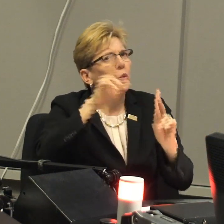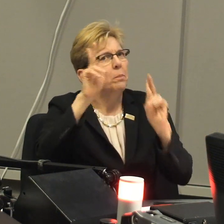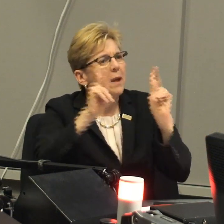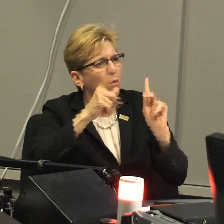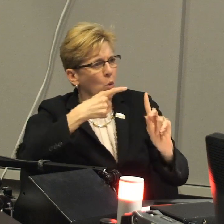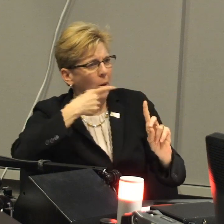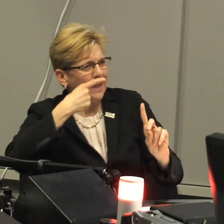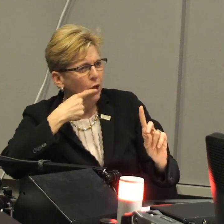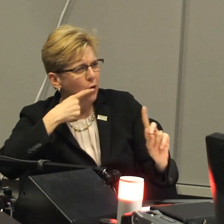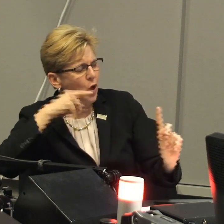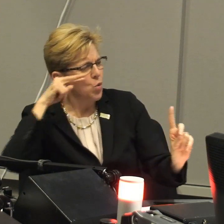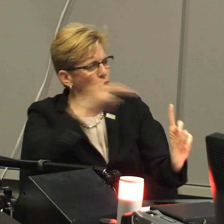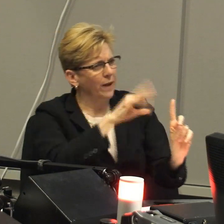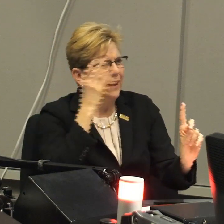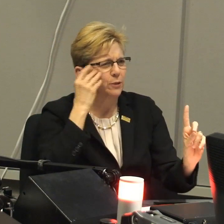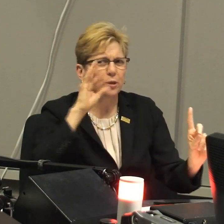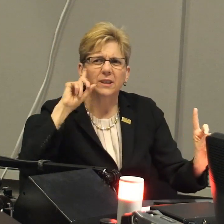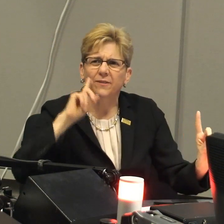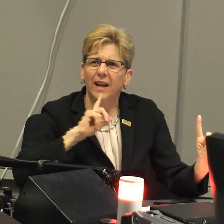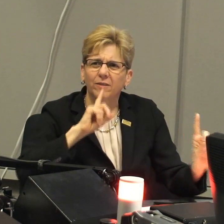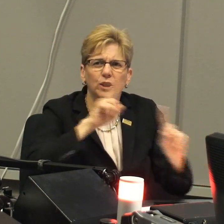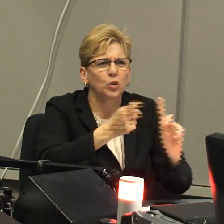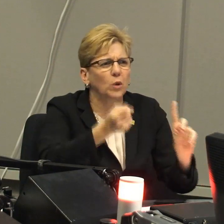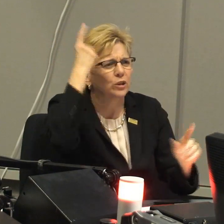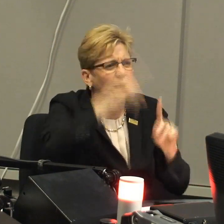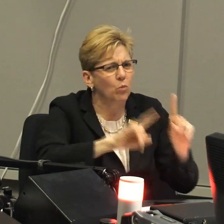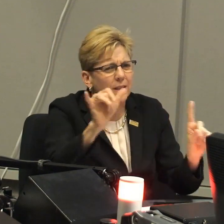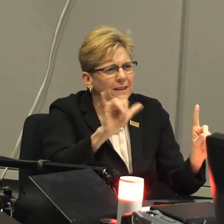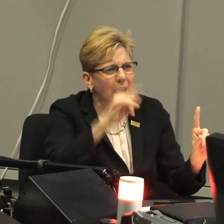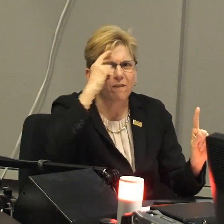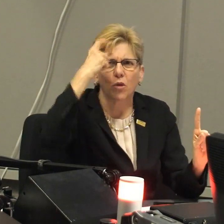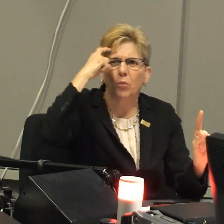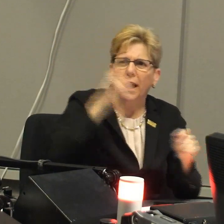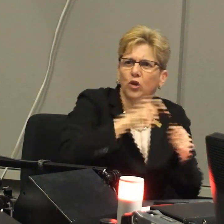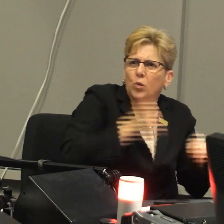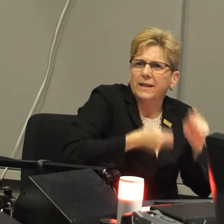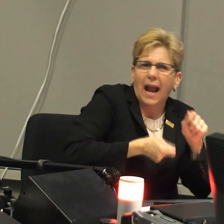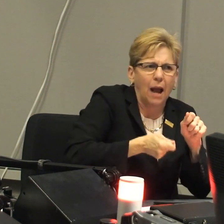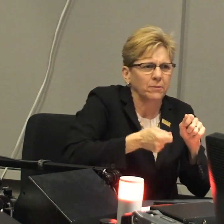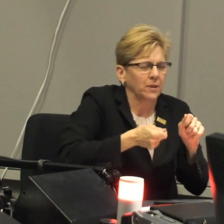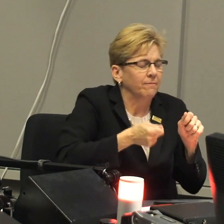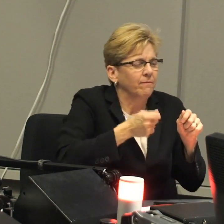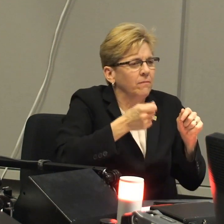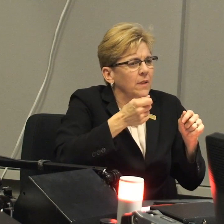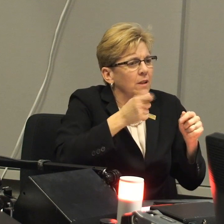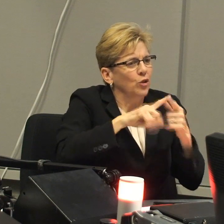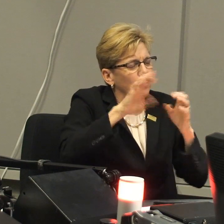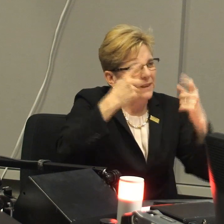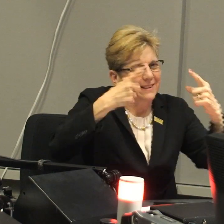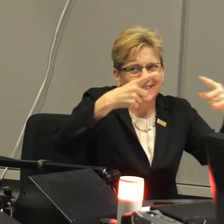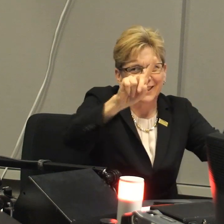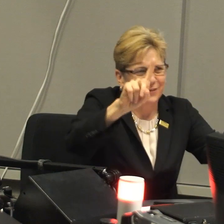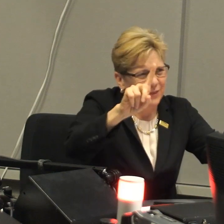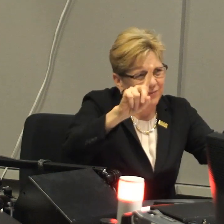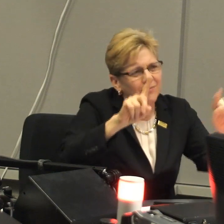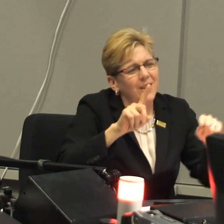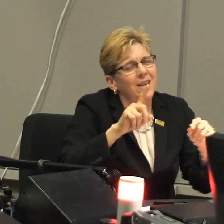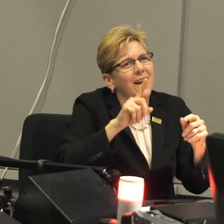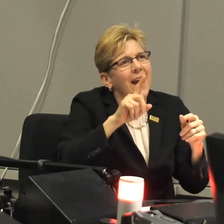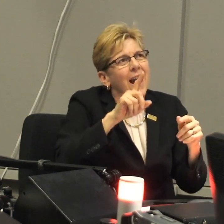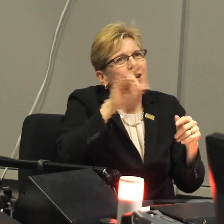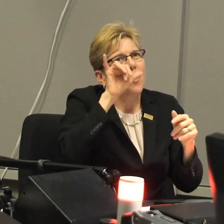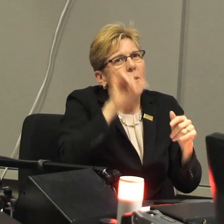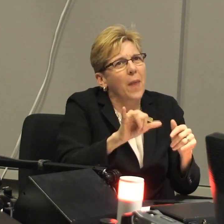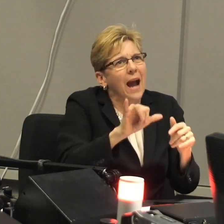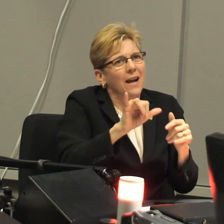give more information to people who are hearing so that they look at this experience of people who are deaf and understand what it's like for a person's brain